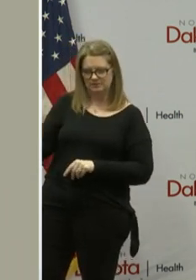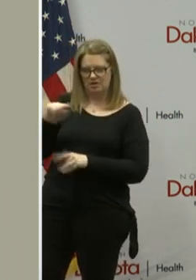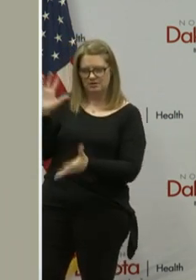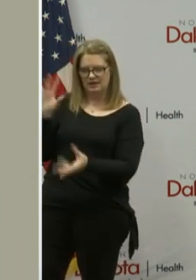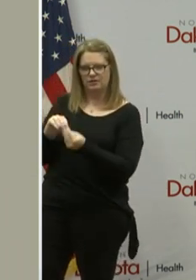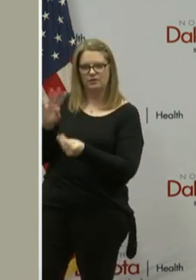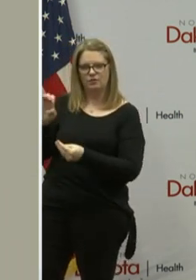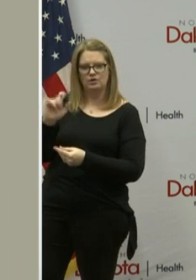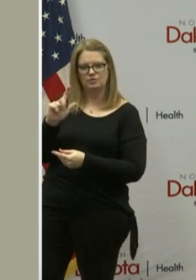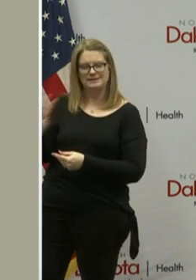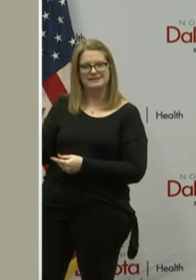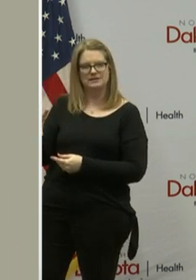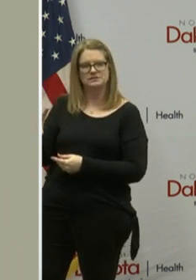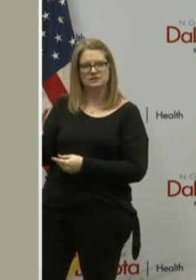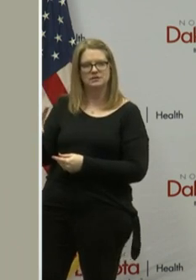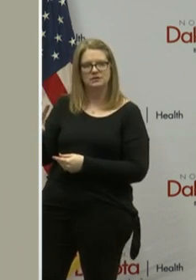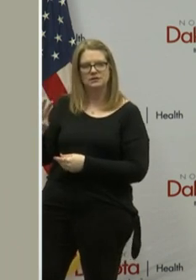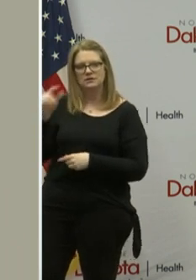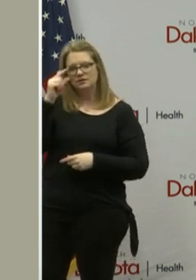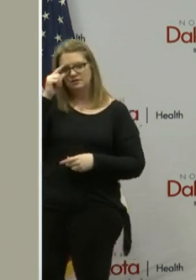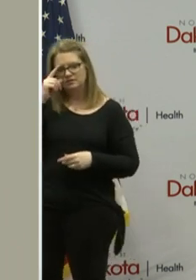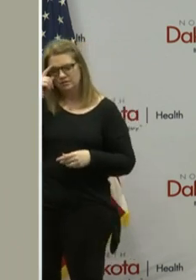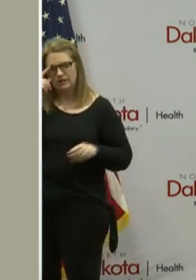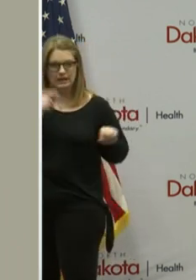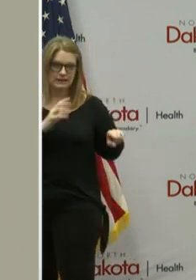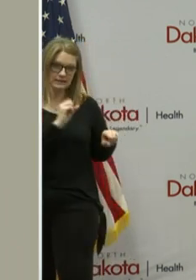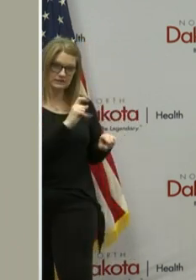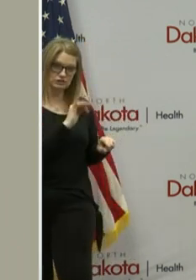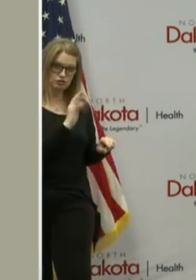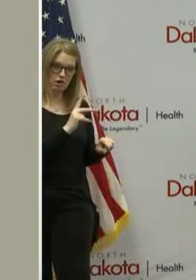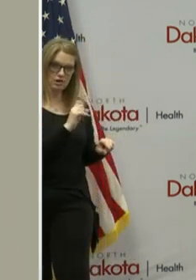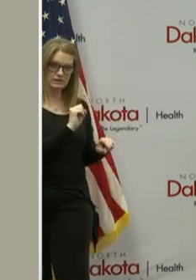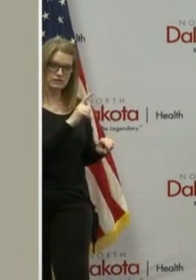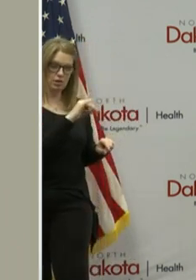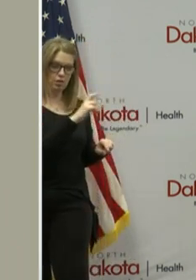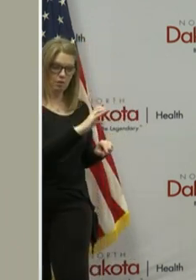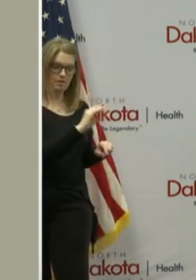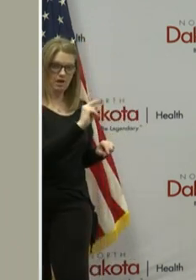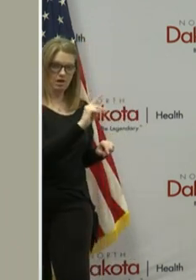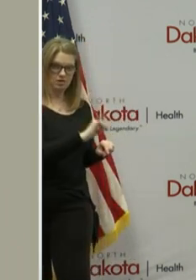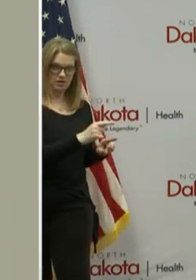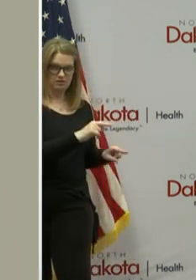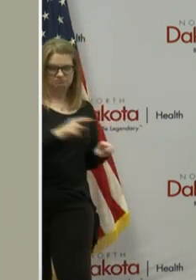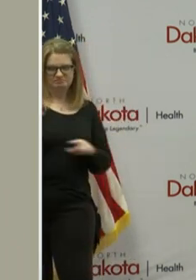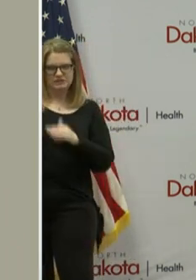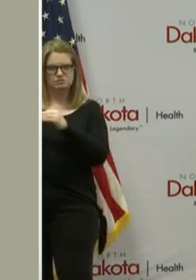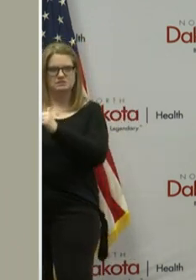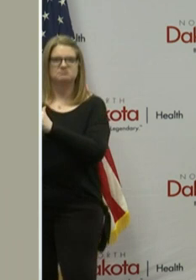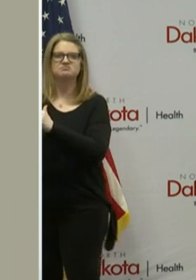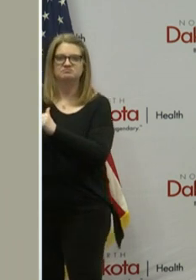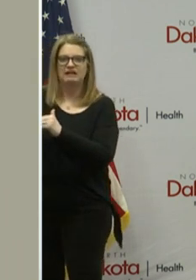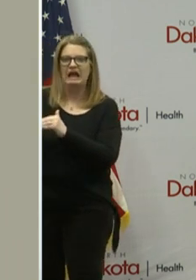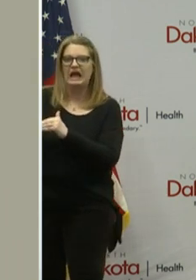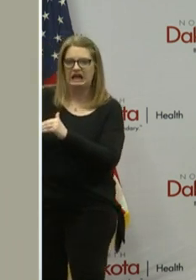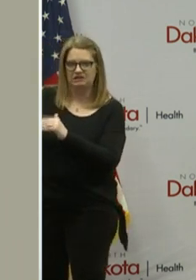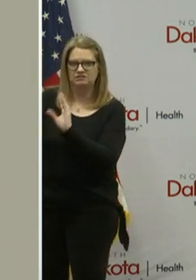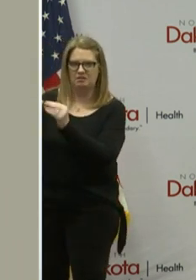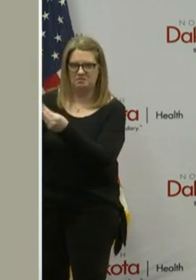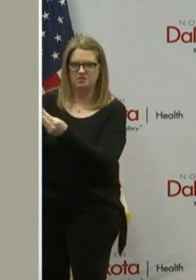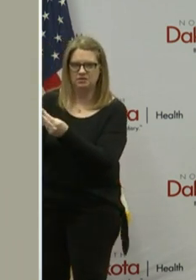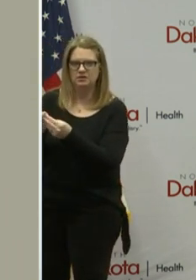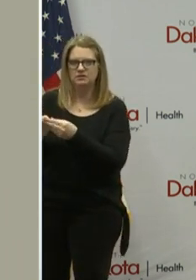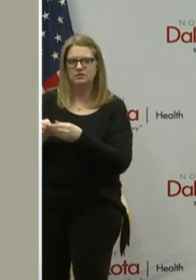that exceeded the amount that we got done in the Stark County and Slope County tests earlier which again was a good effort